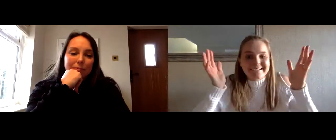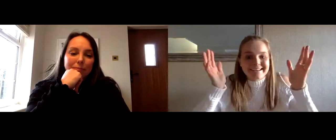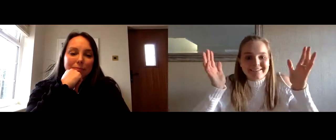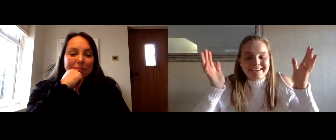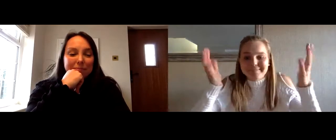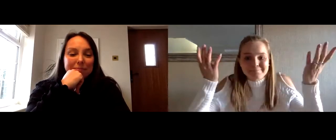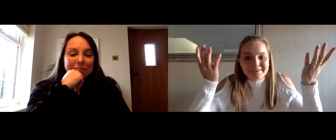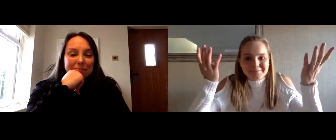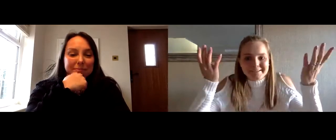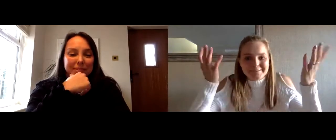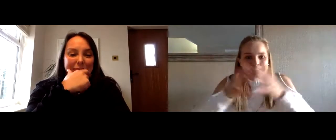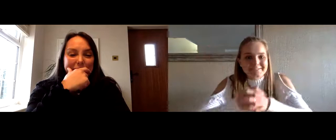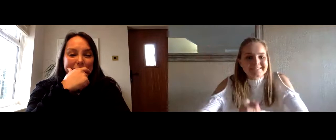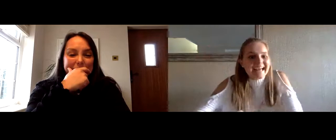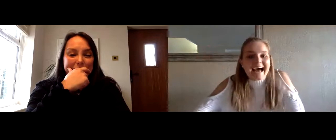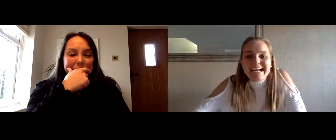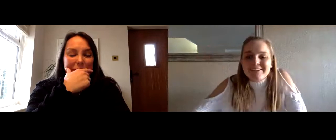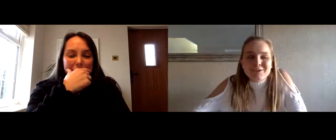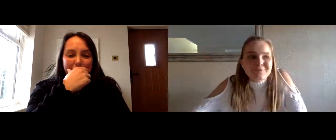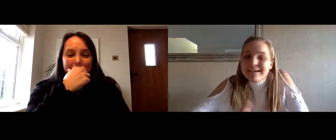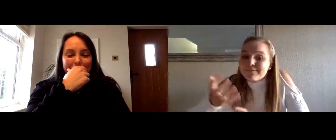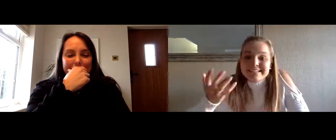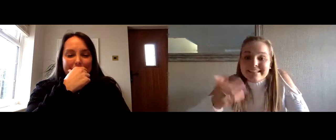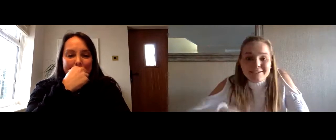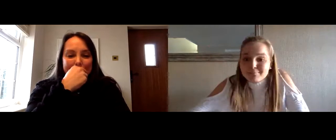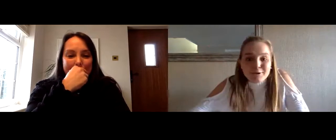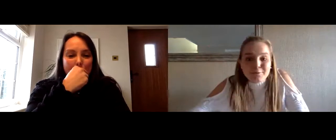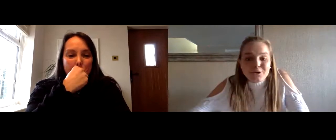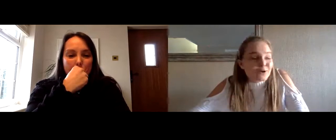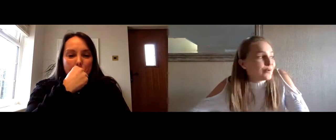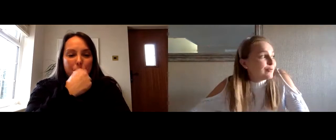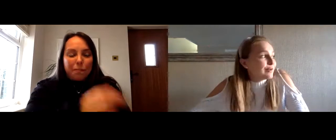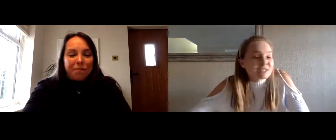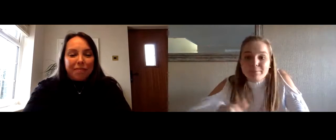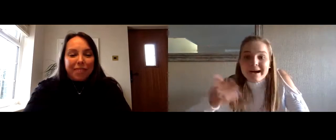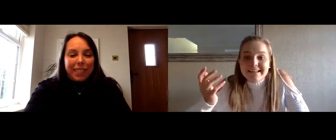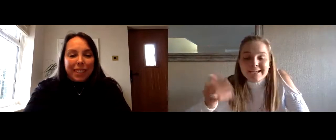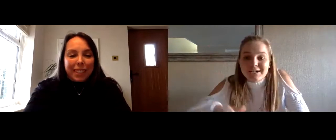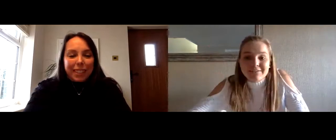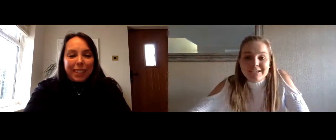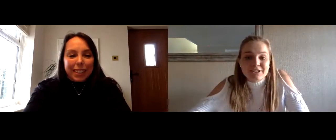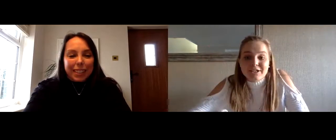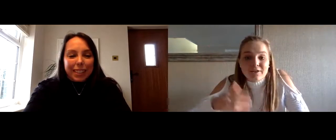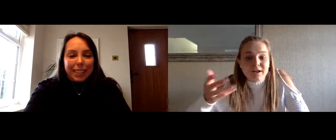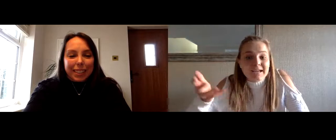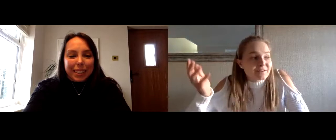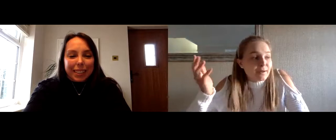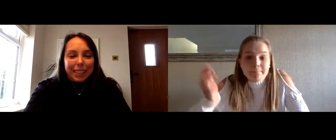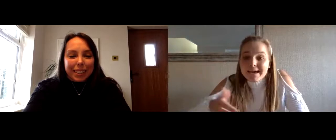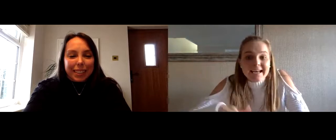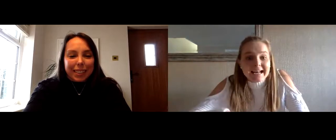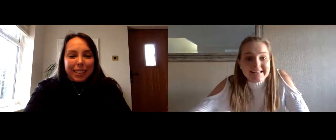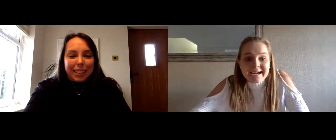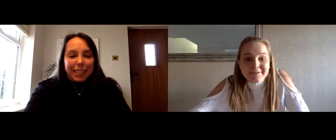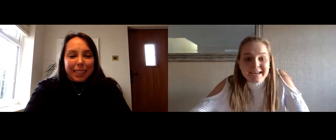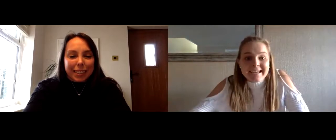i instantly think of best weather of course and you reinvented the spool you inspired the next generation you know the likes of